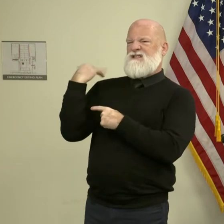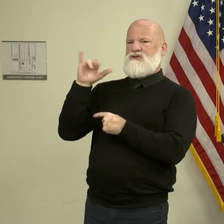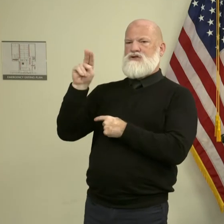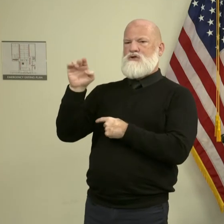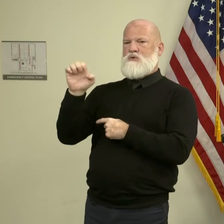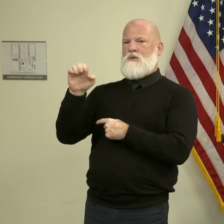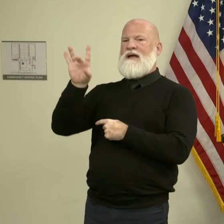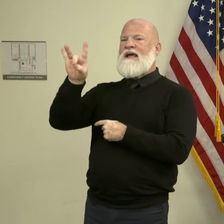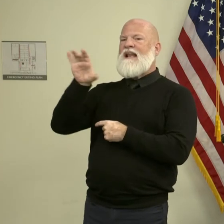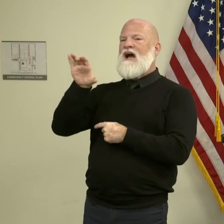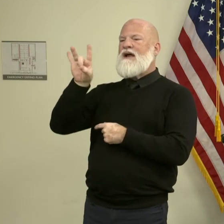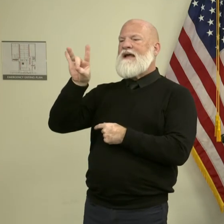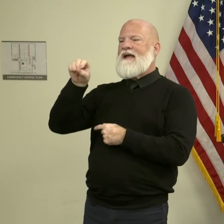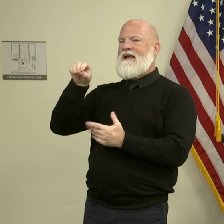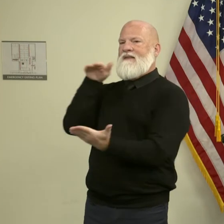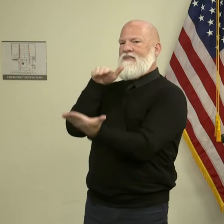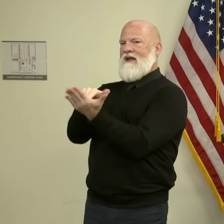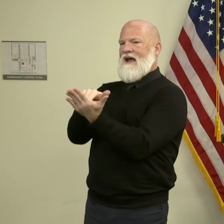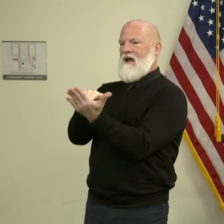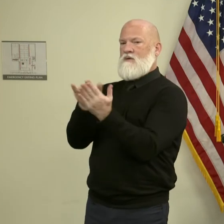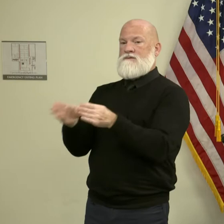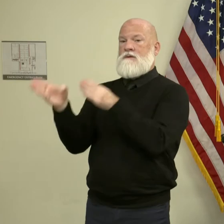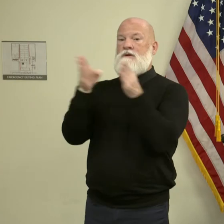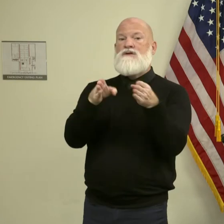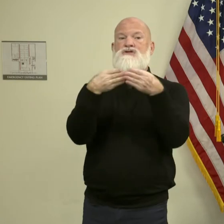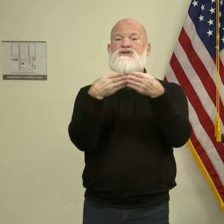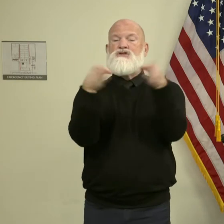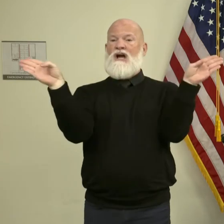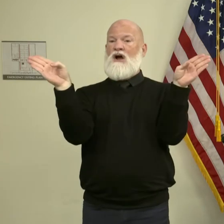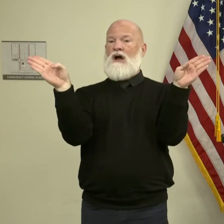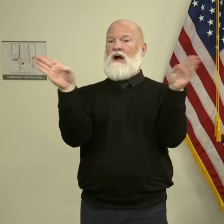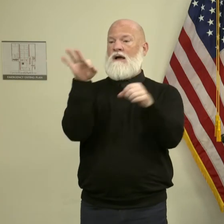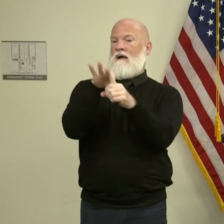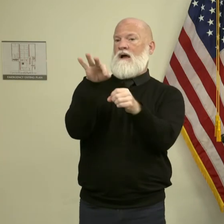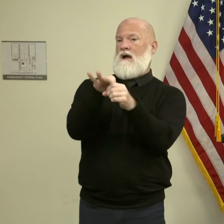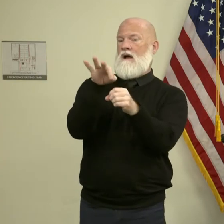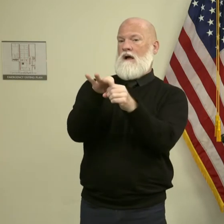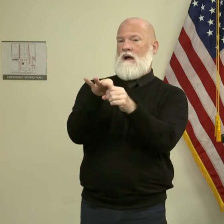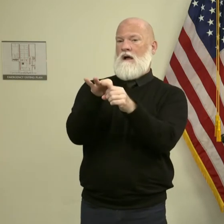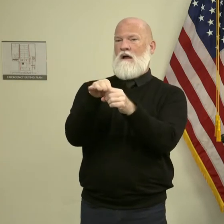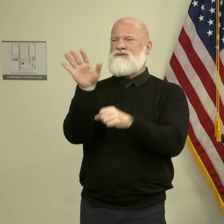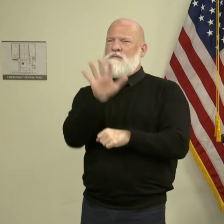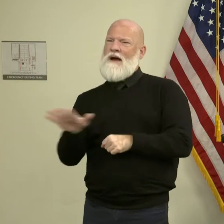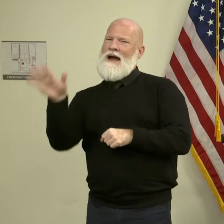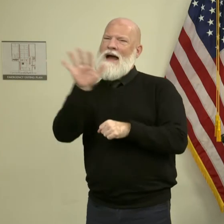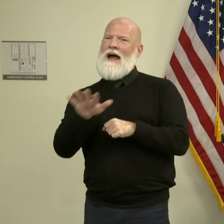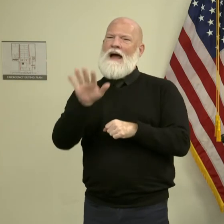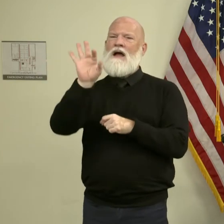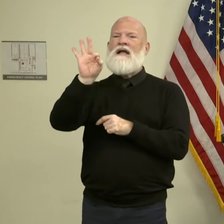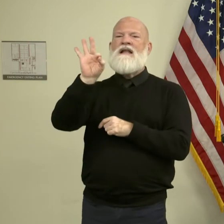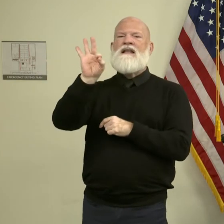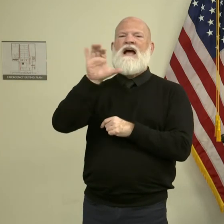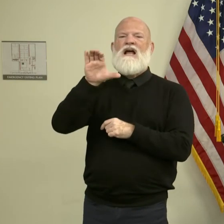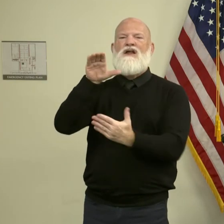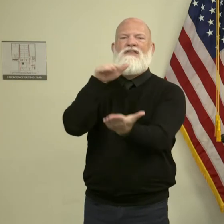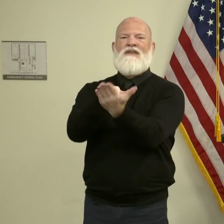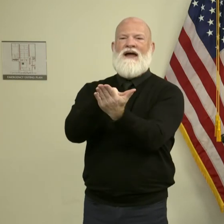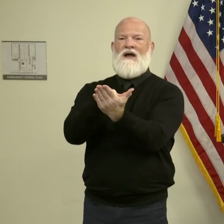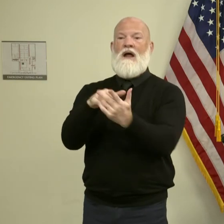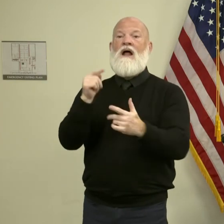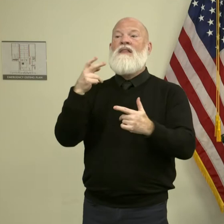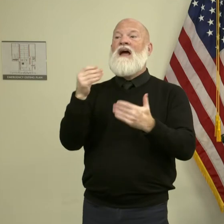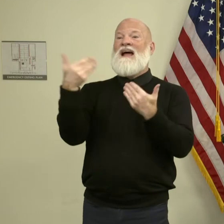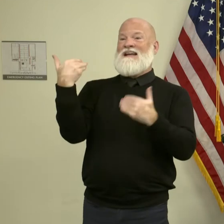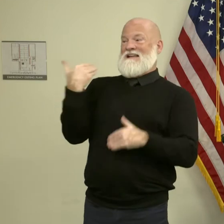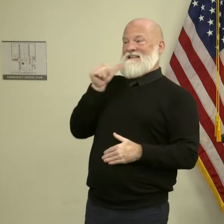970,000. I'm spitballing here. I've got a lot of numbers in my head right now. And we had 1.3 million show up yesterday. Part of that